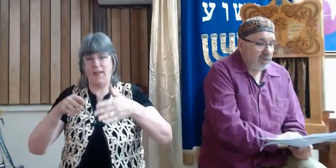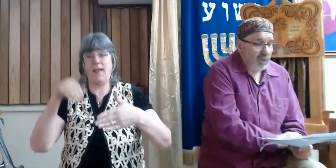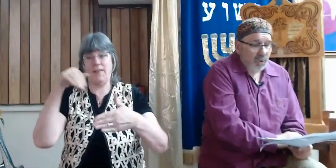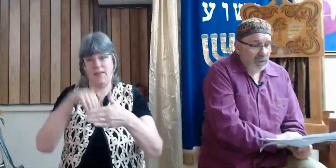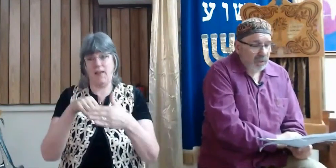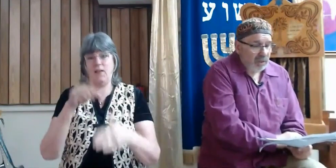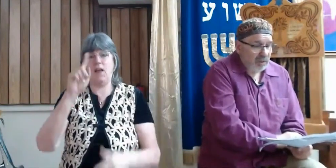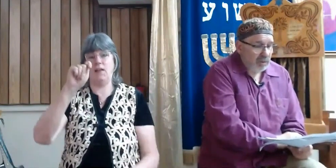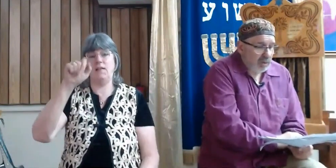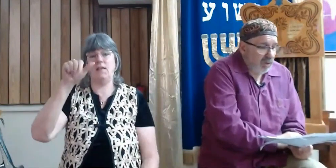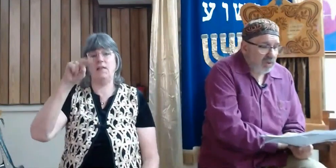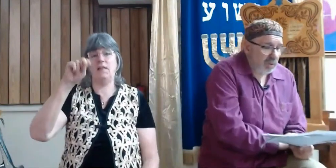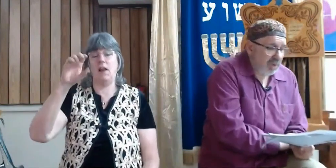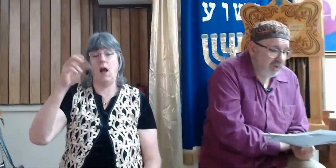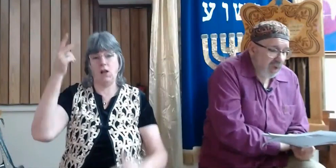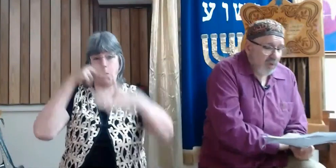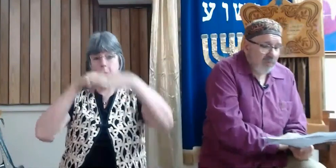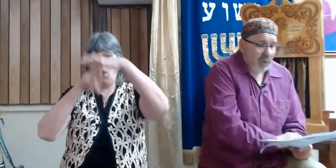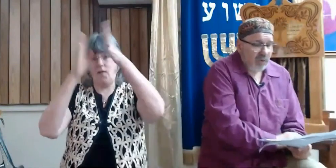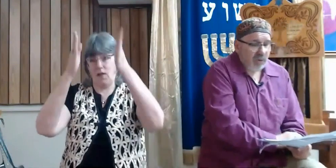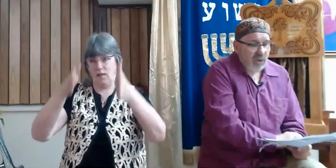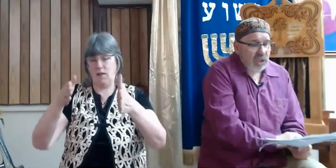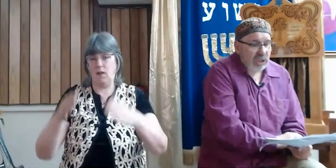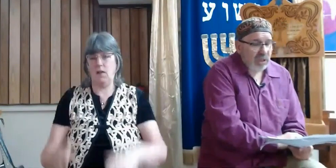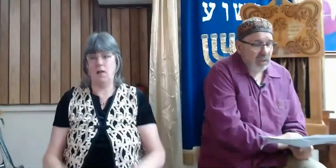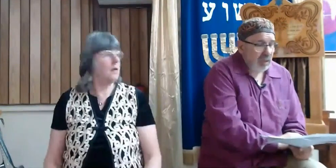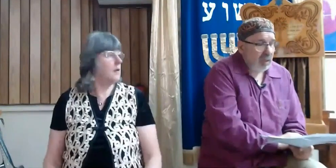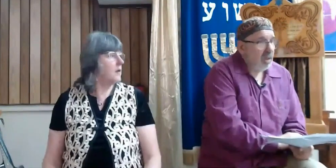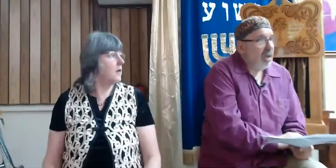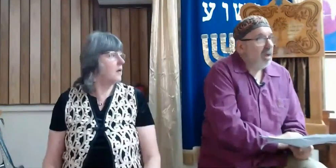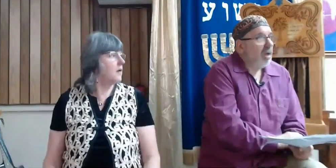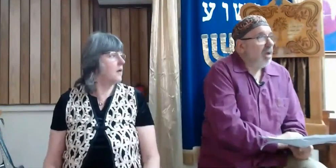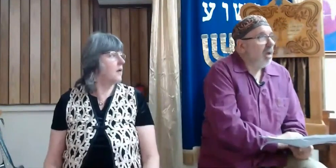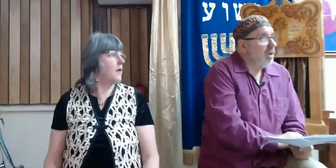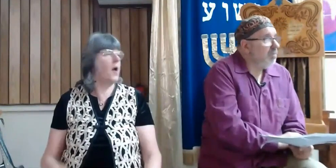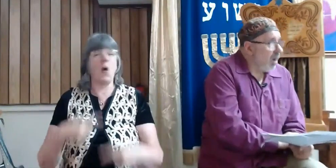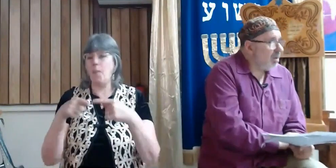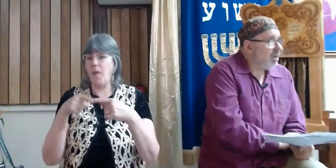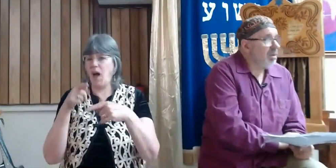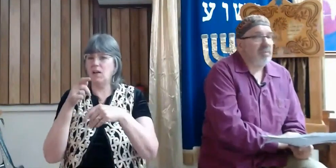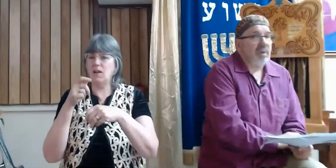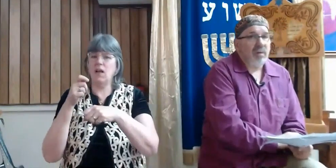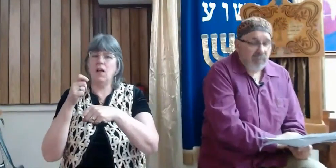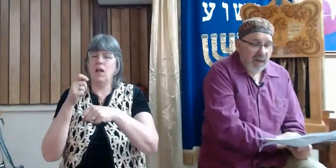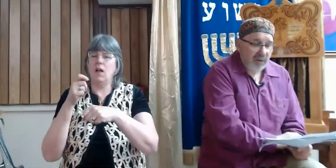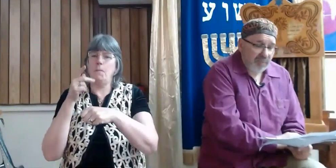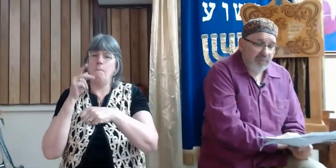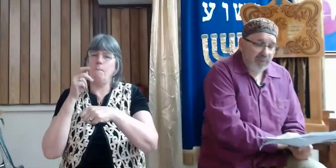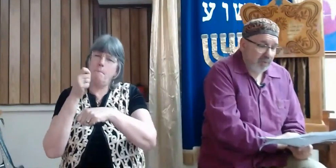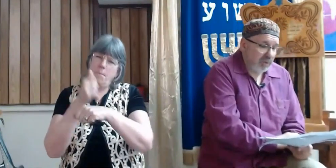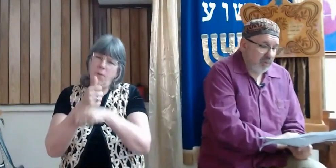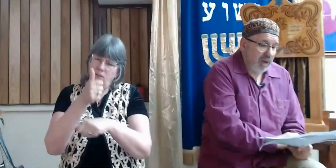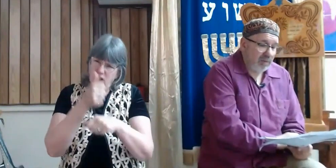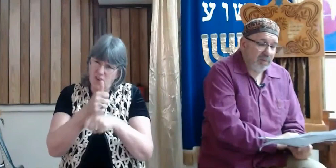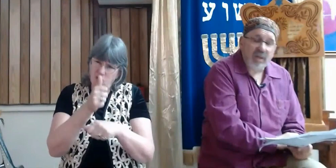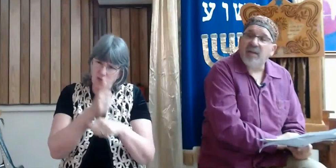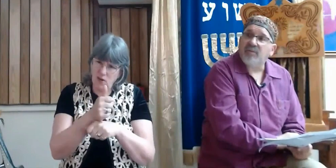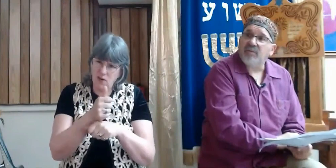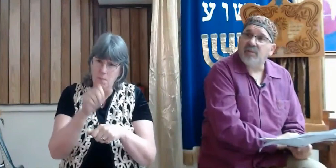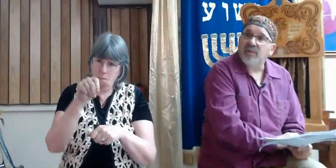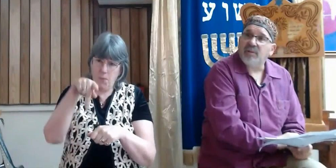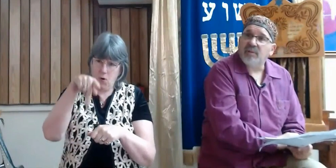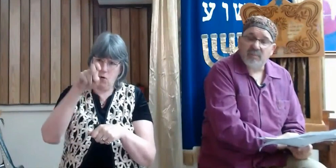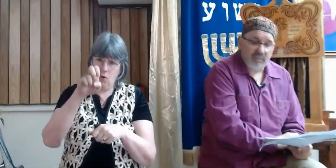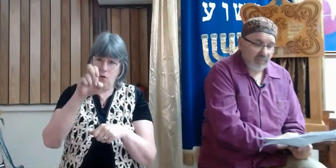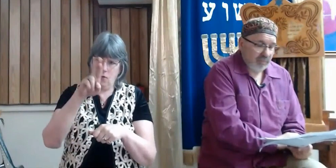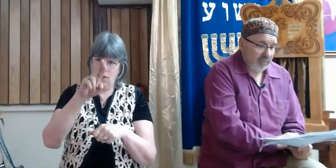It's a story, it's a history of persecution and martyrdom by the people they were trying to save.